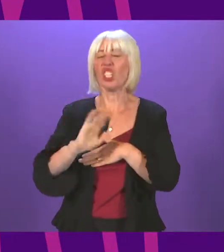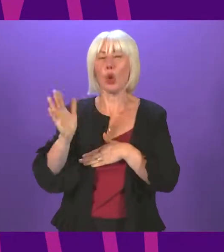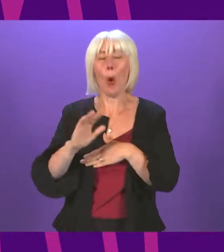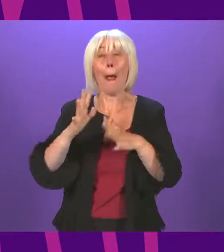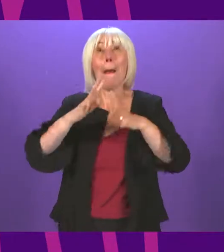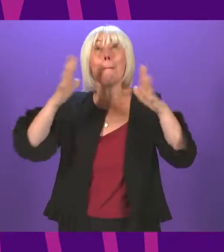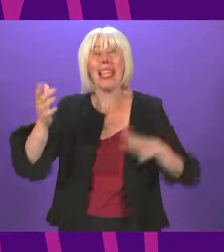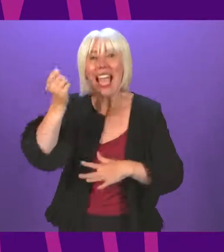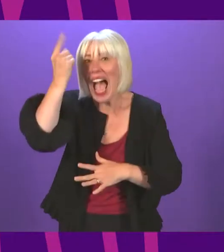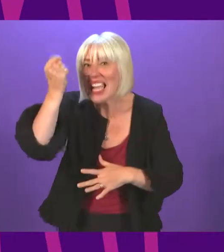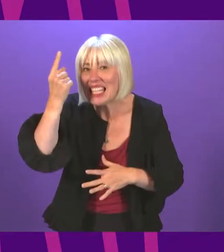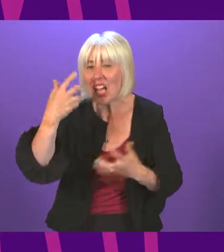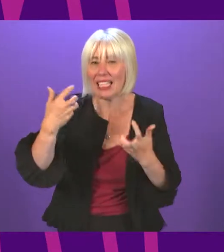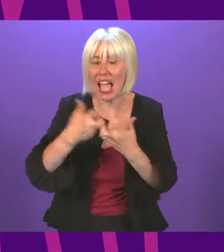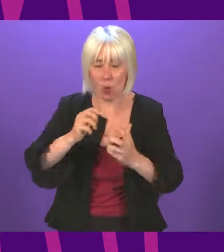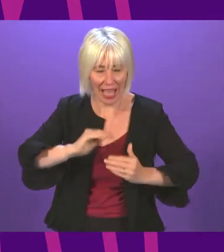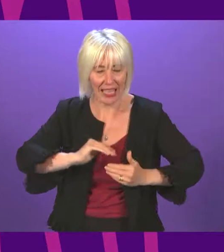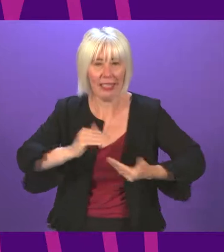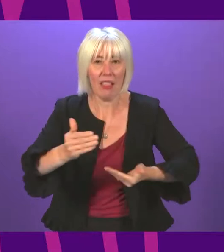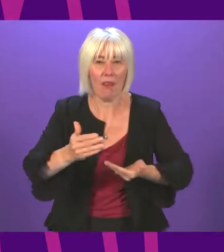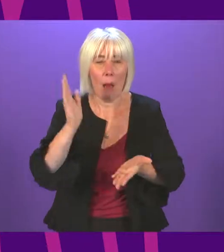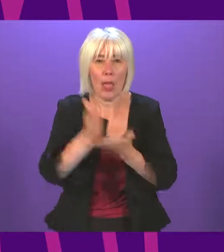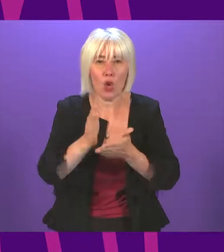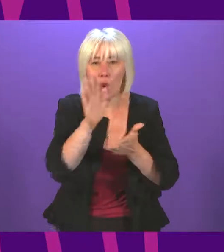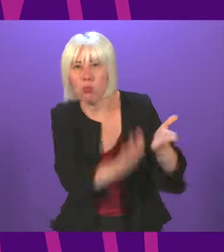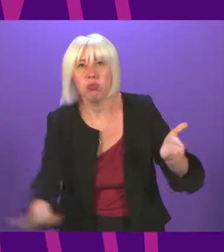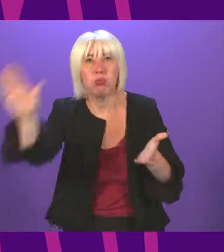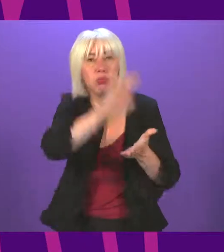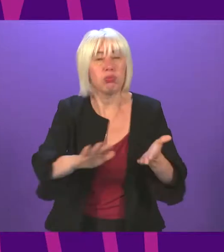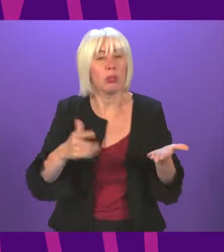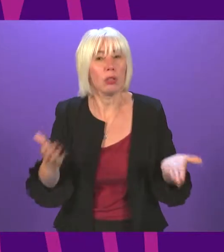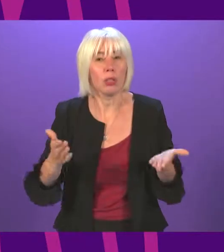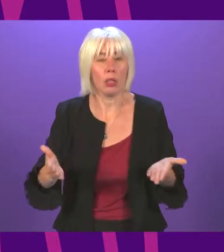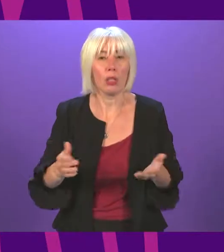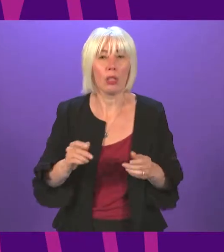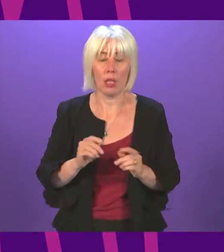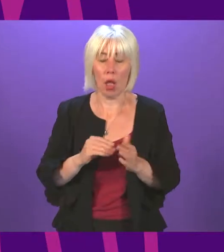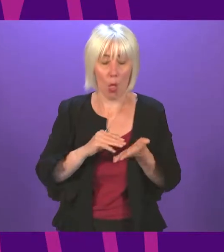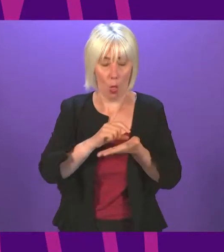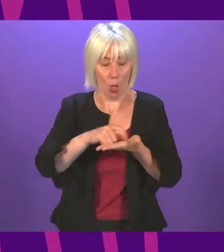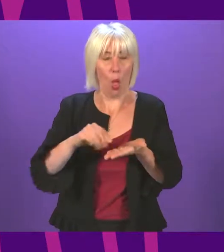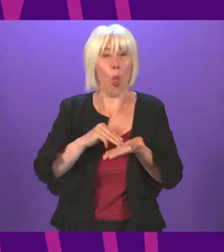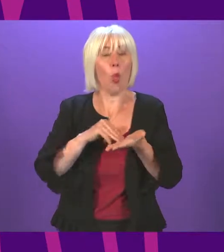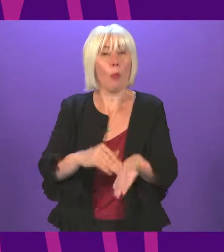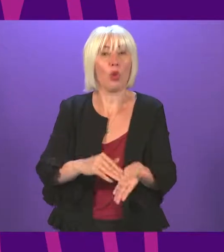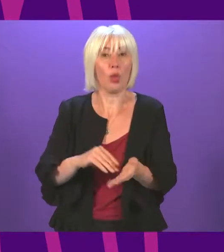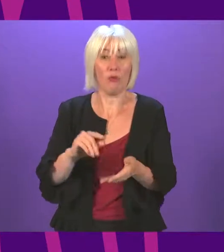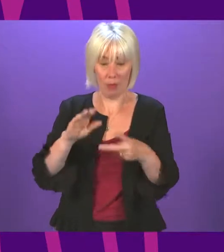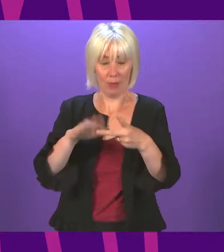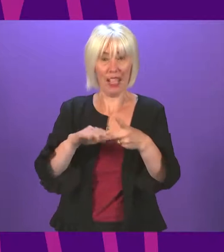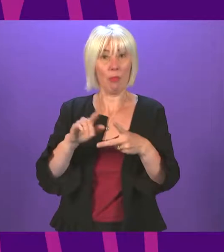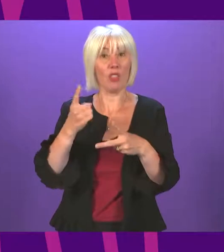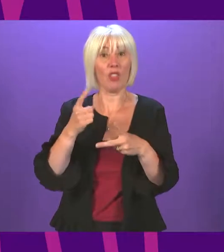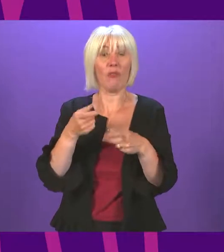to make sure we can deliver for people across our country. And while today's motion from the deputy first minister is filled with triumphant praise,